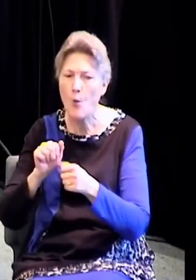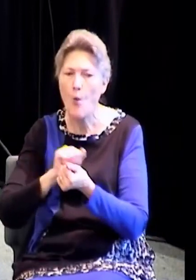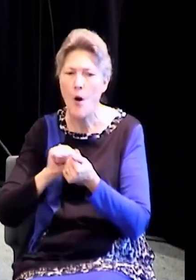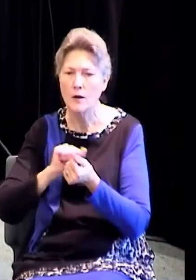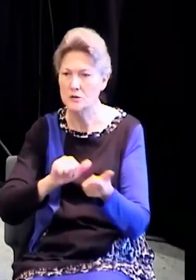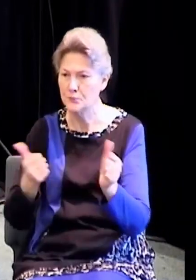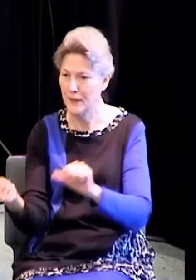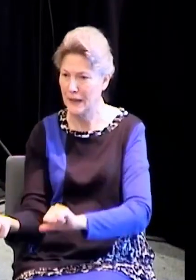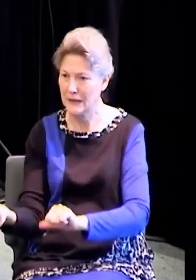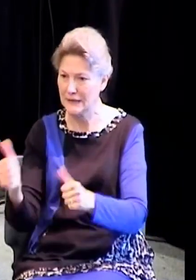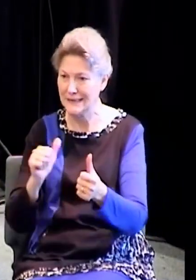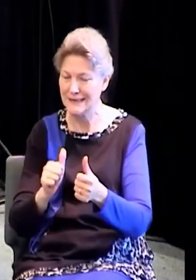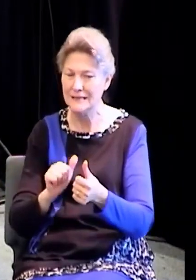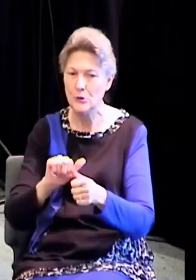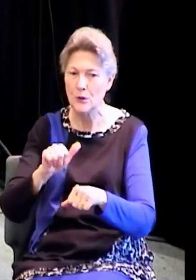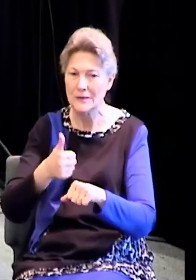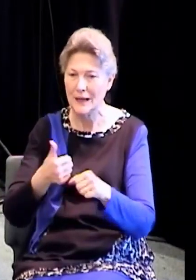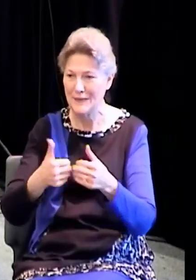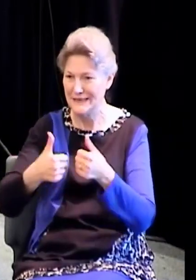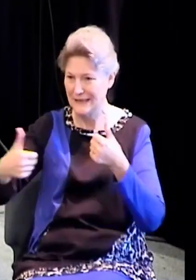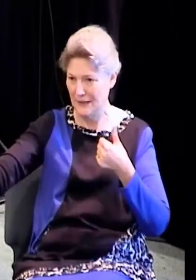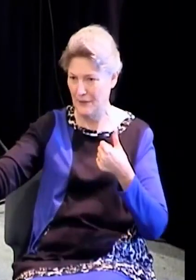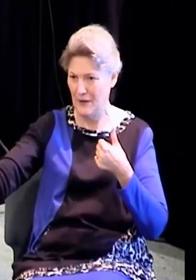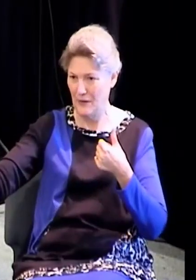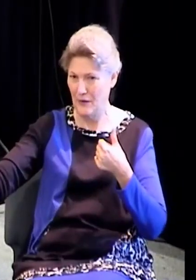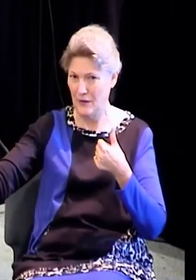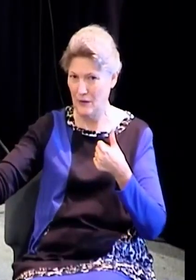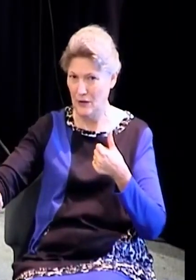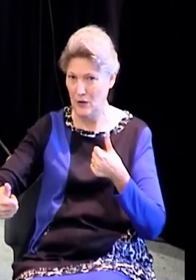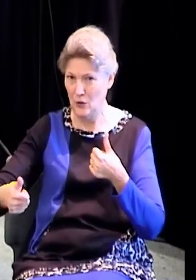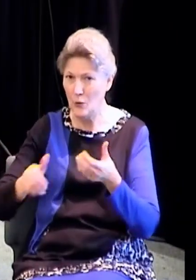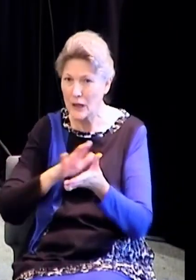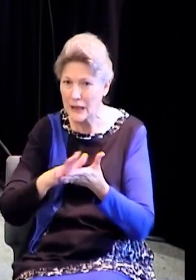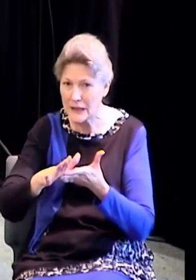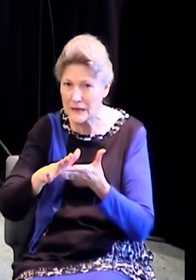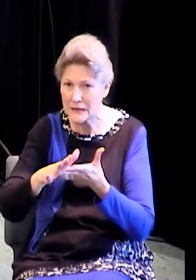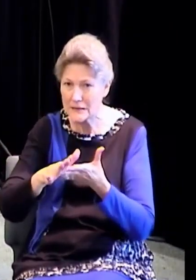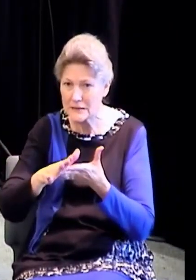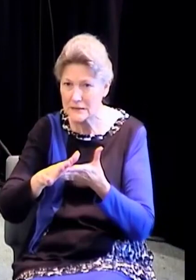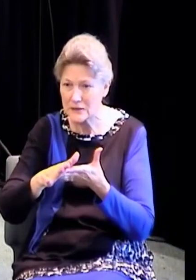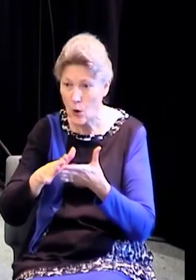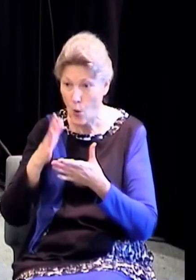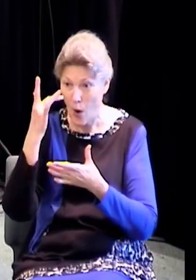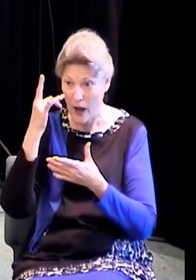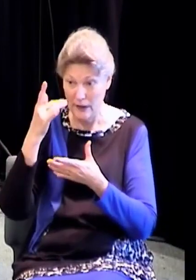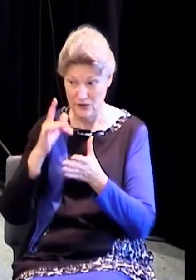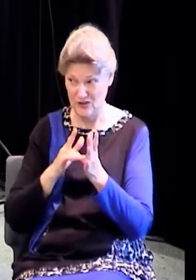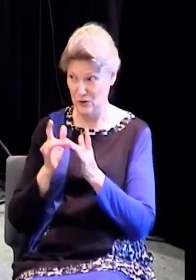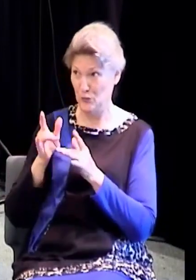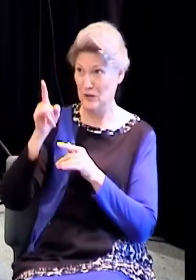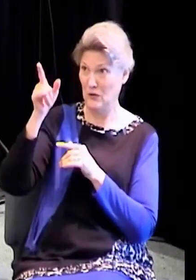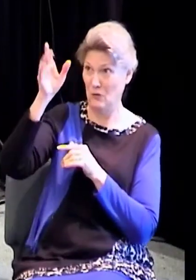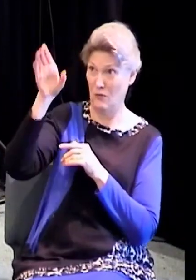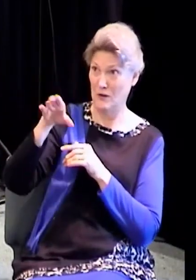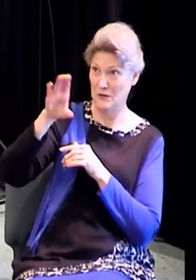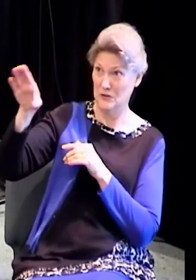sanctified, but you are justified. Because Jesus went to the cross? No. You are